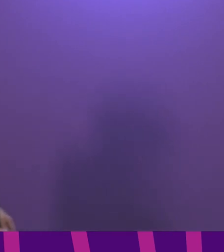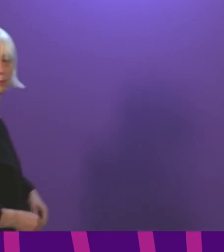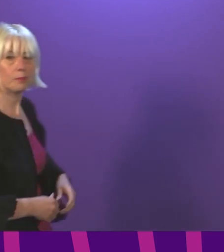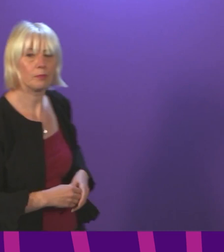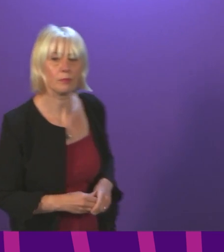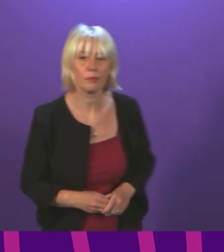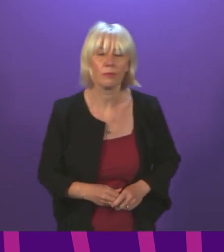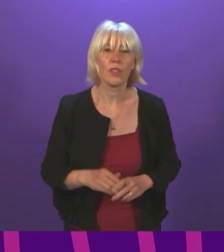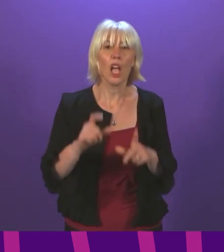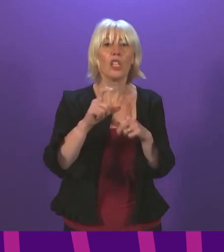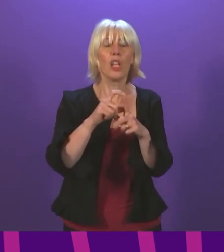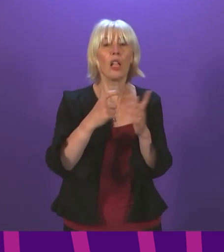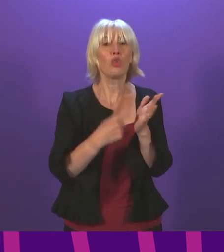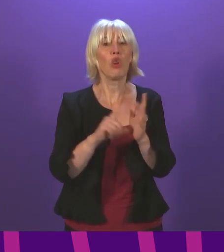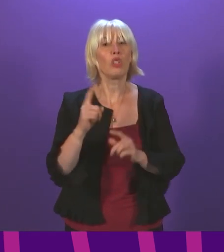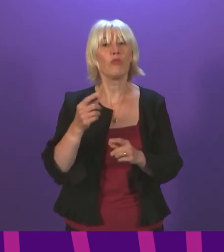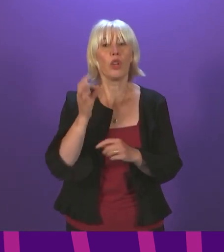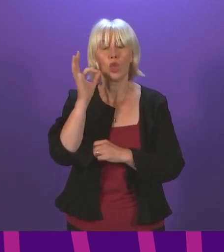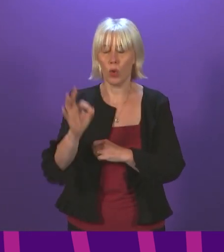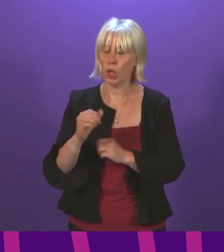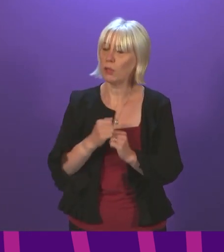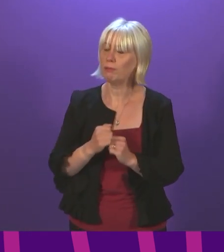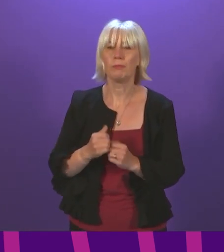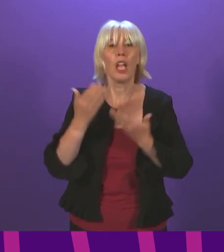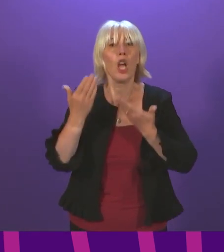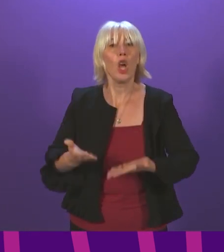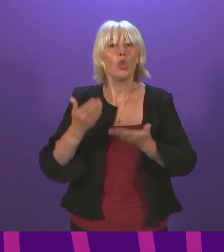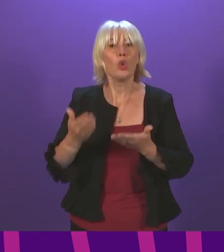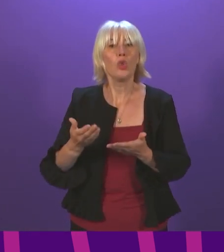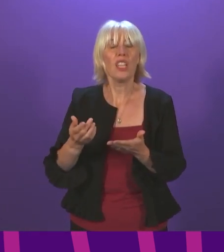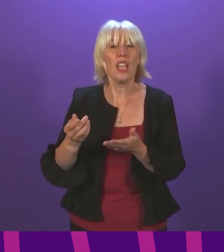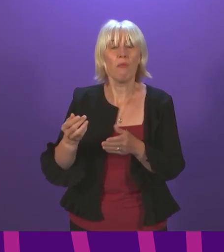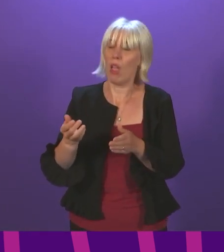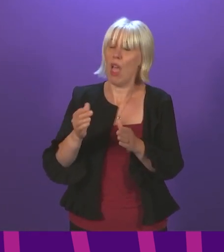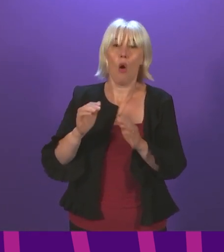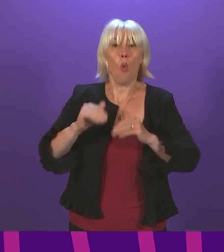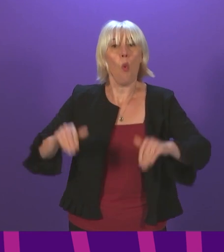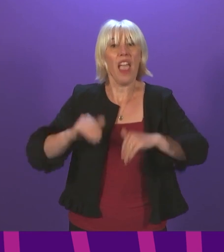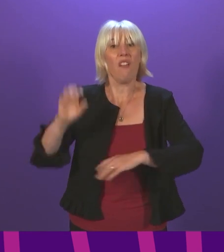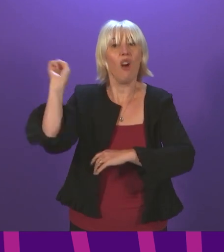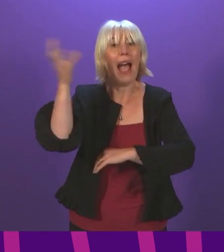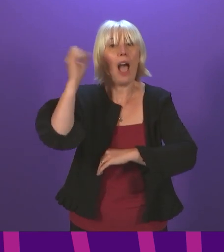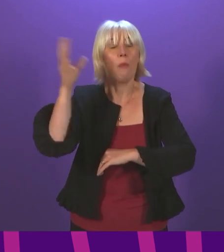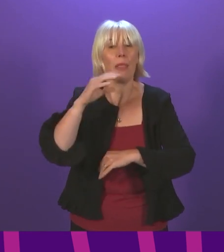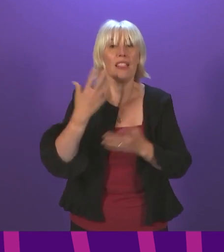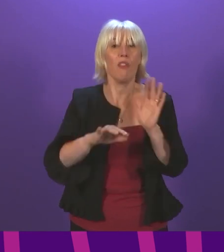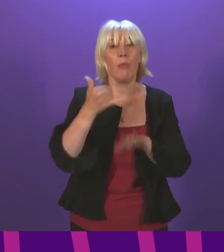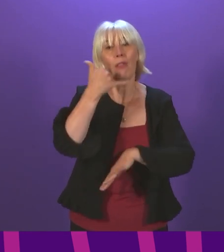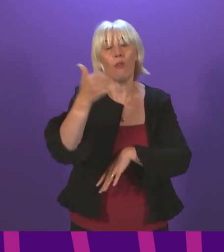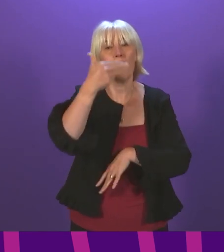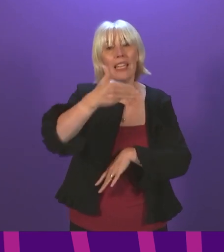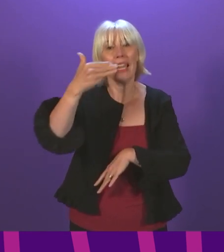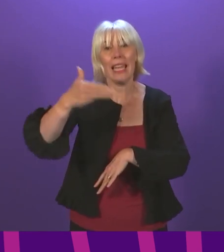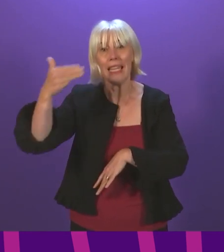you, Presiding Officer. It has been reported today that the average wait for an ambulance following a 999 call